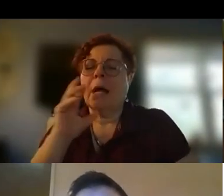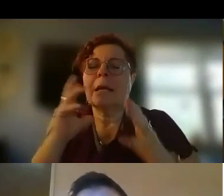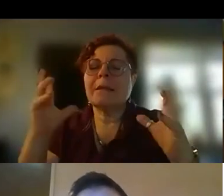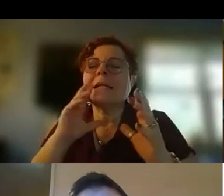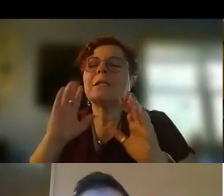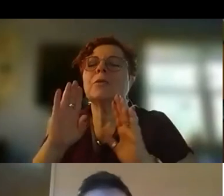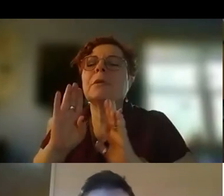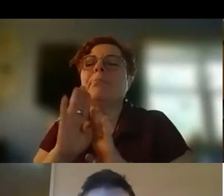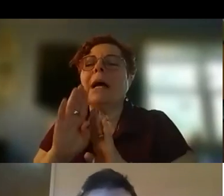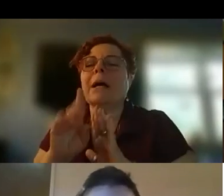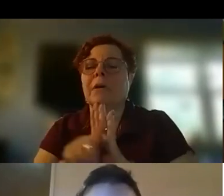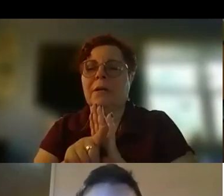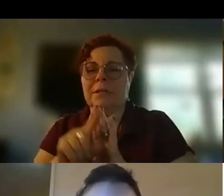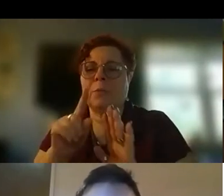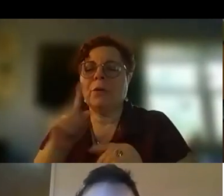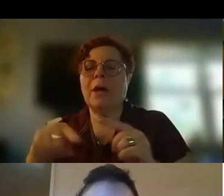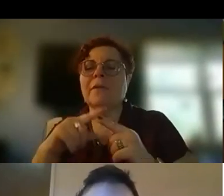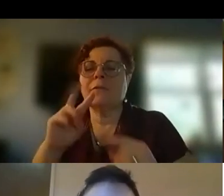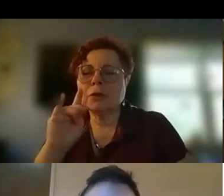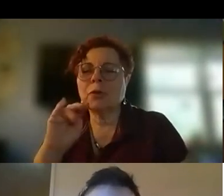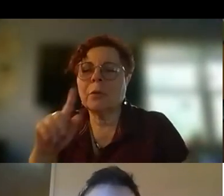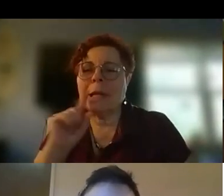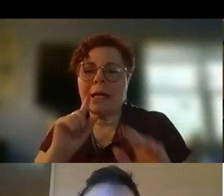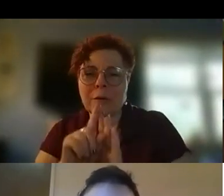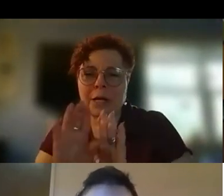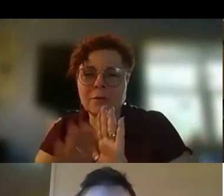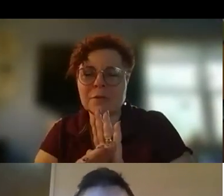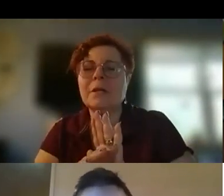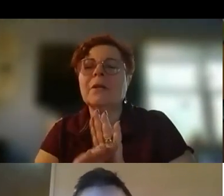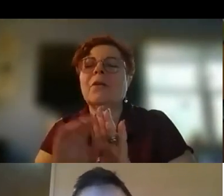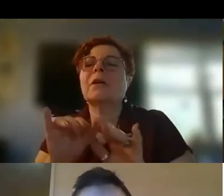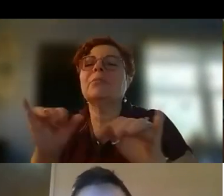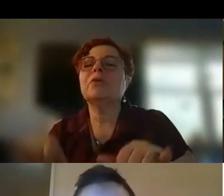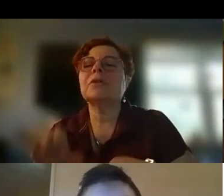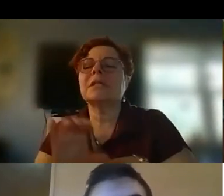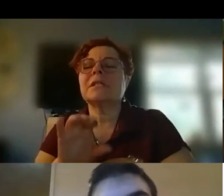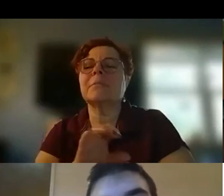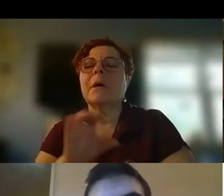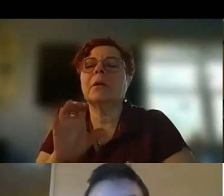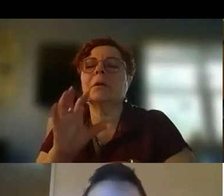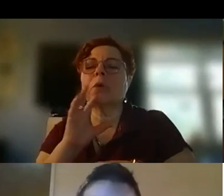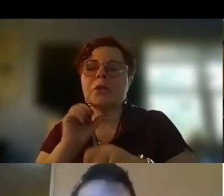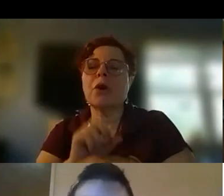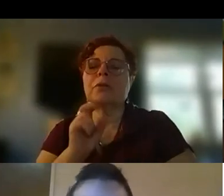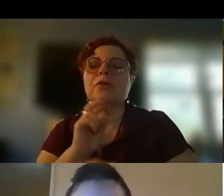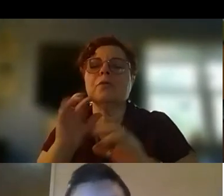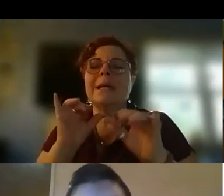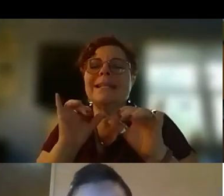lot of that has to do with the background and when you have a virtual background the computer system works harder to maintain